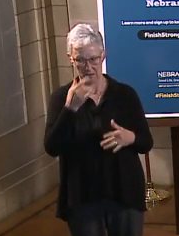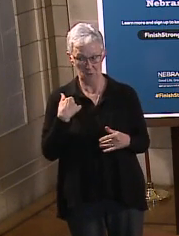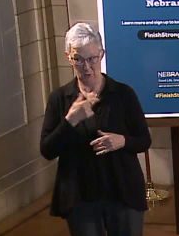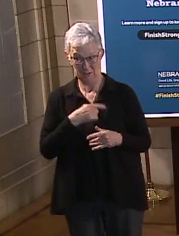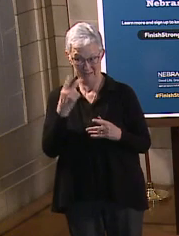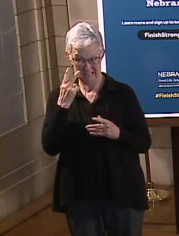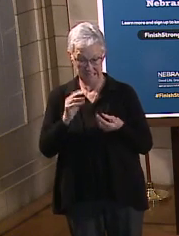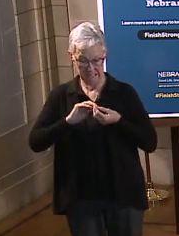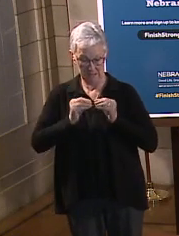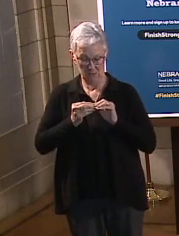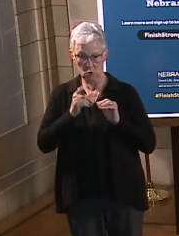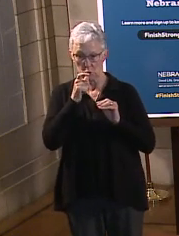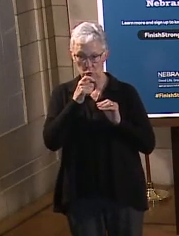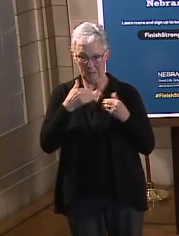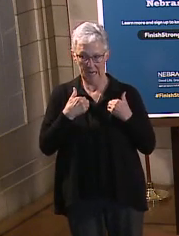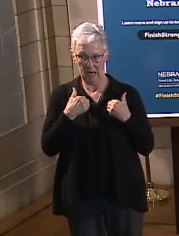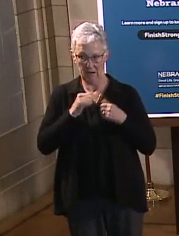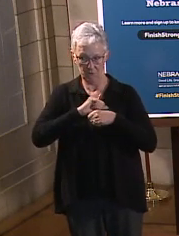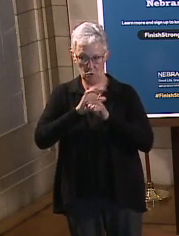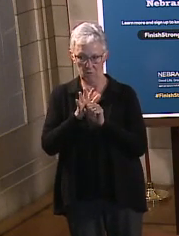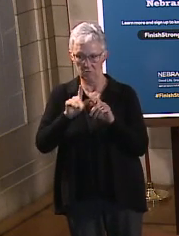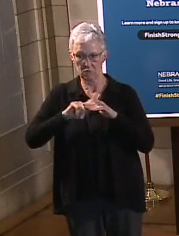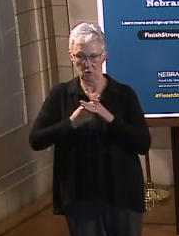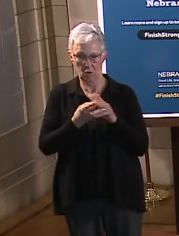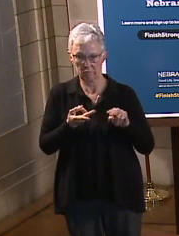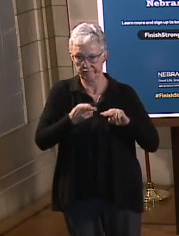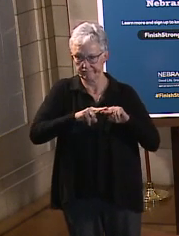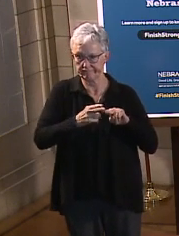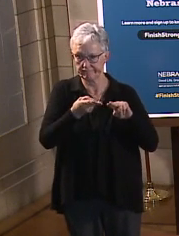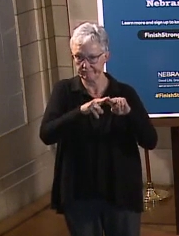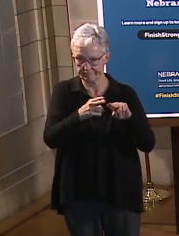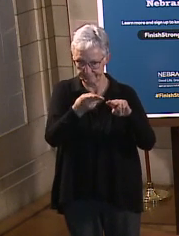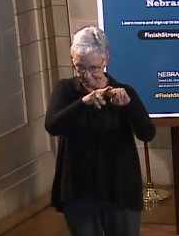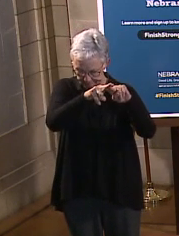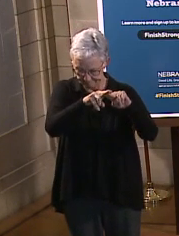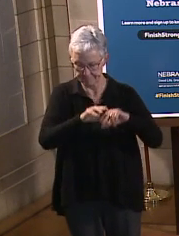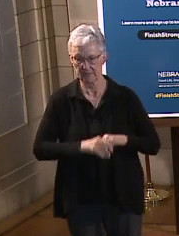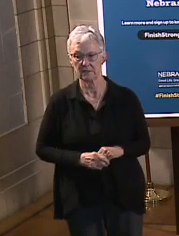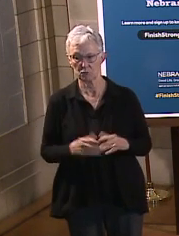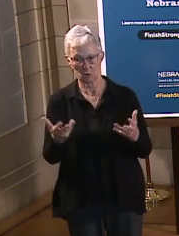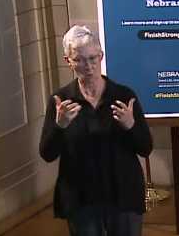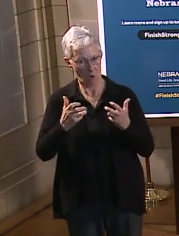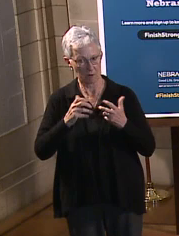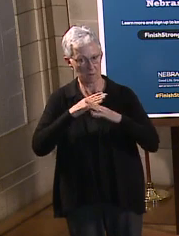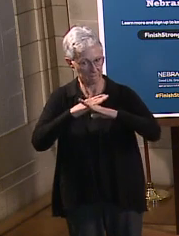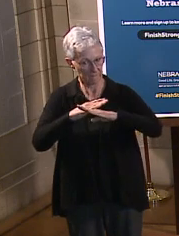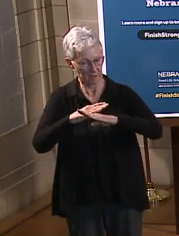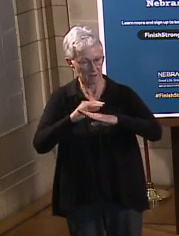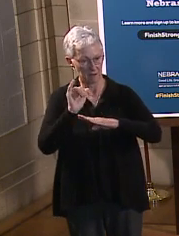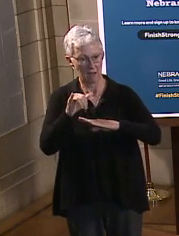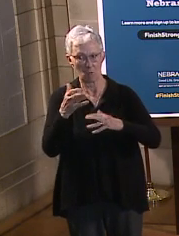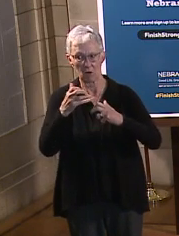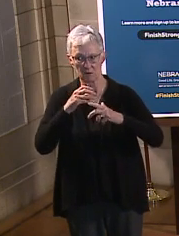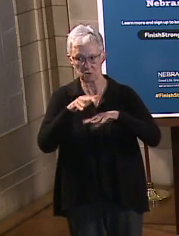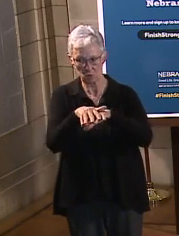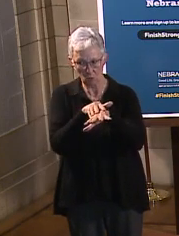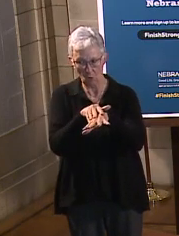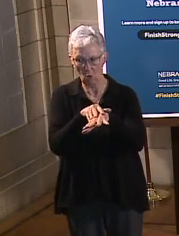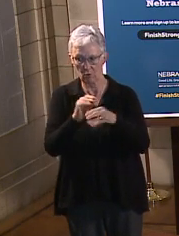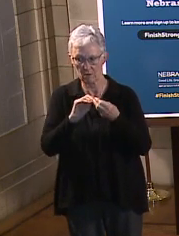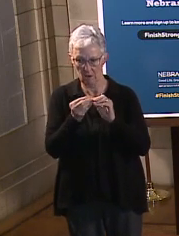couple of weeks, so we want to continue to slow that down. Make sure you're washing your hands often, wear a mask, go to the store, all that sort of good stuff.